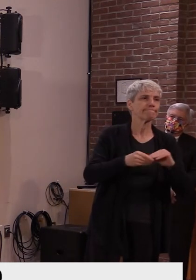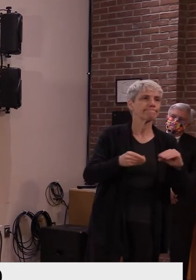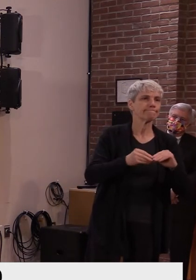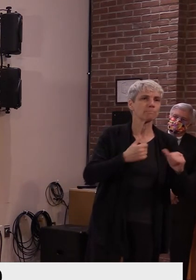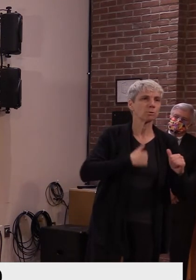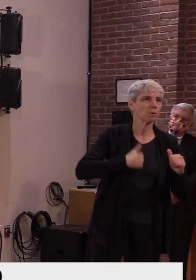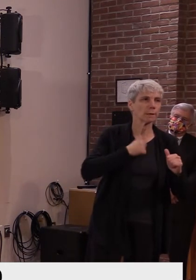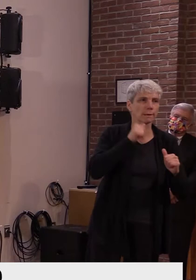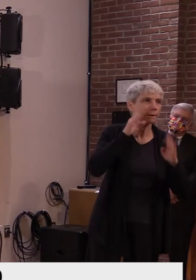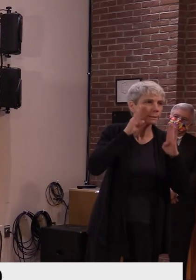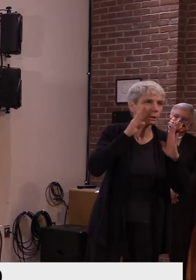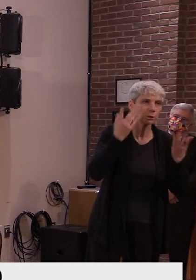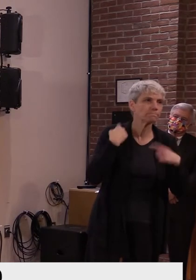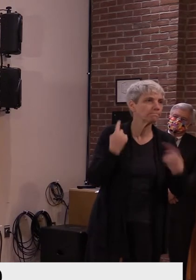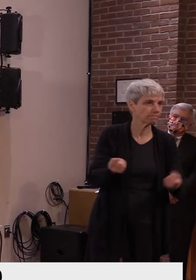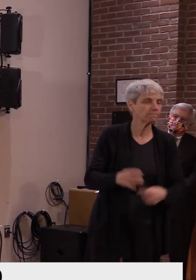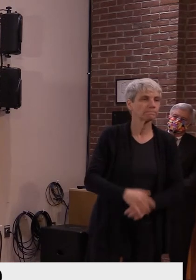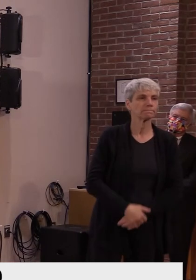comment about that.